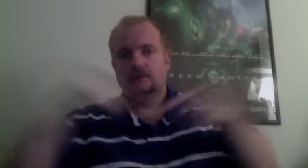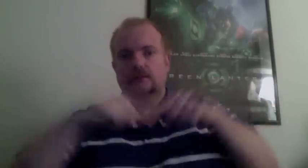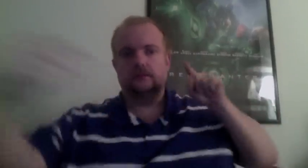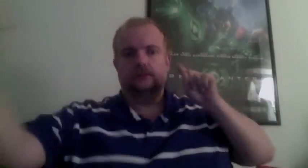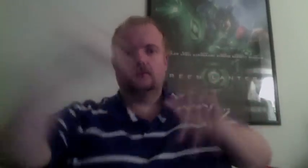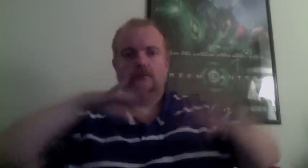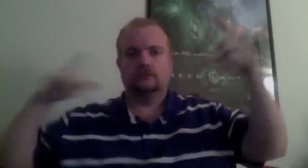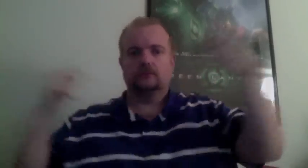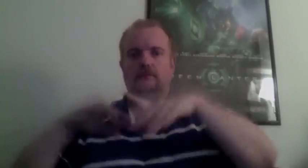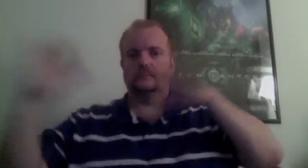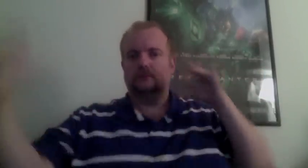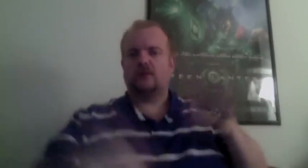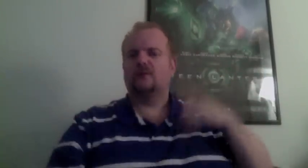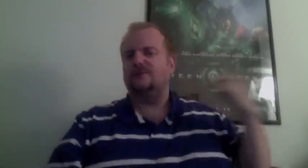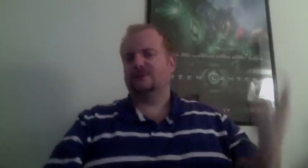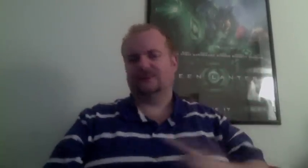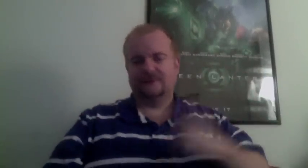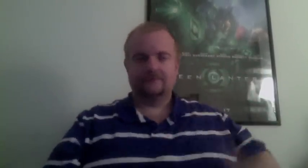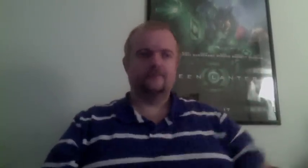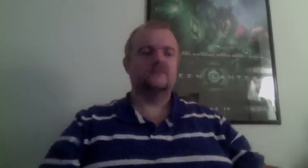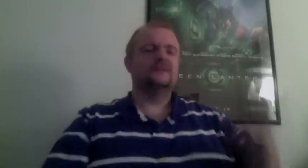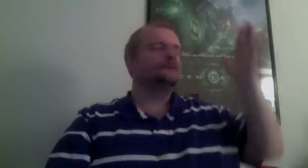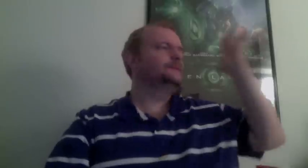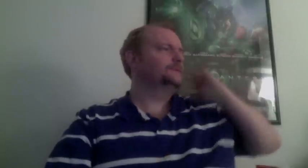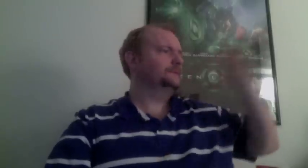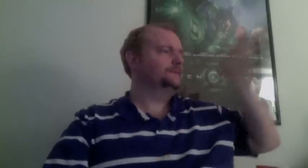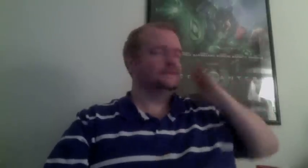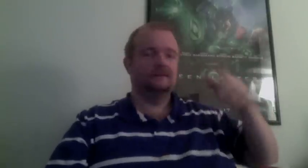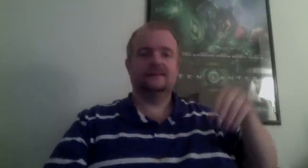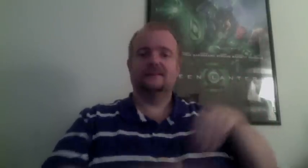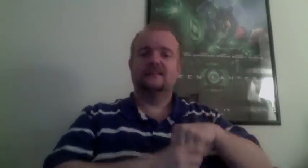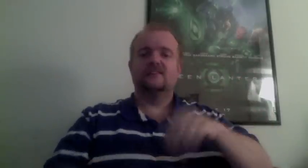navy, sea power must be versatile and multidimensional.